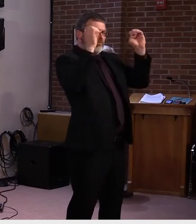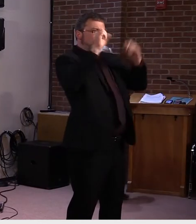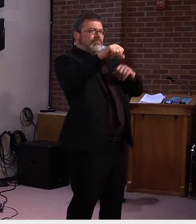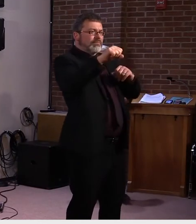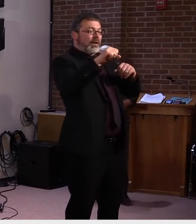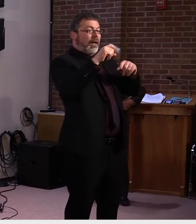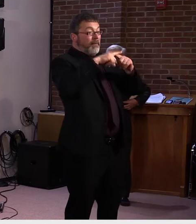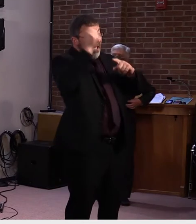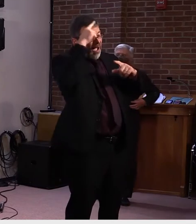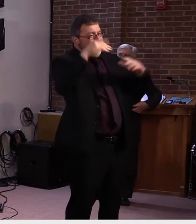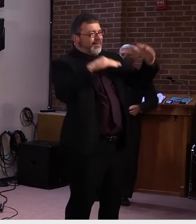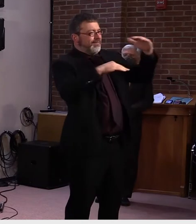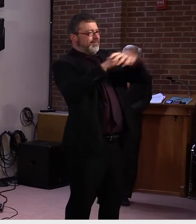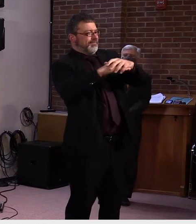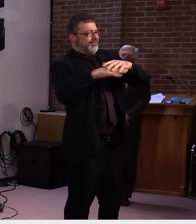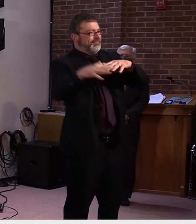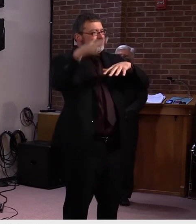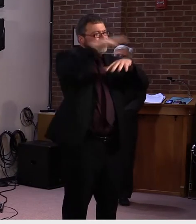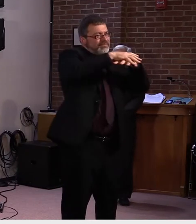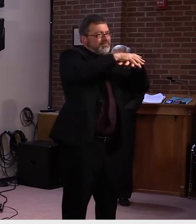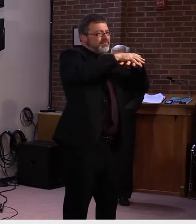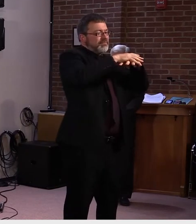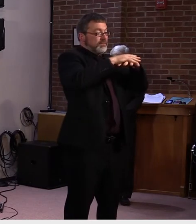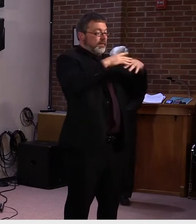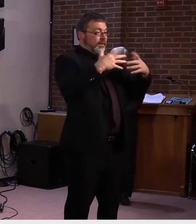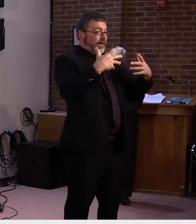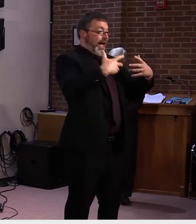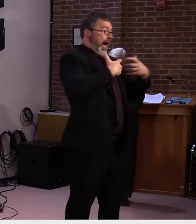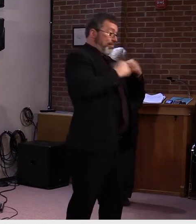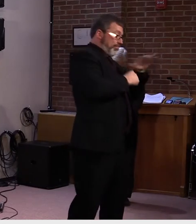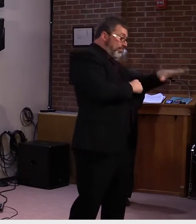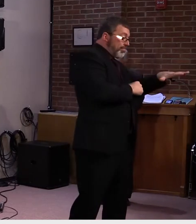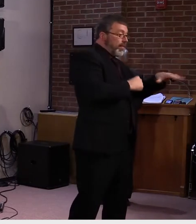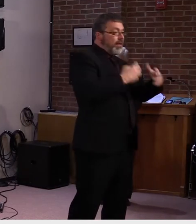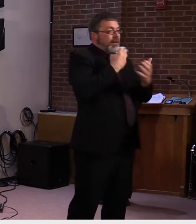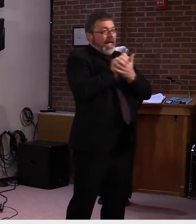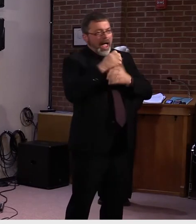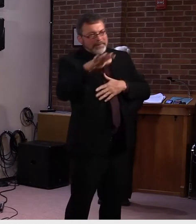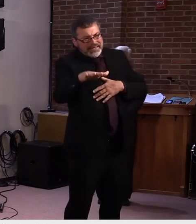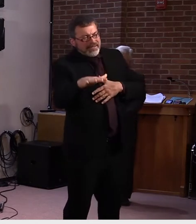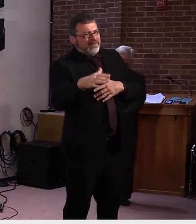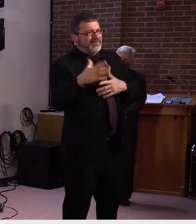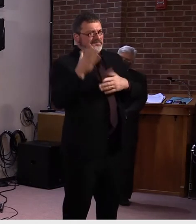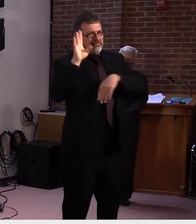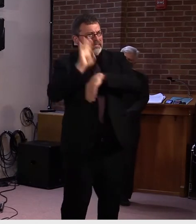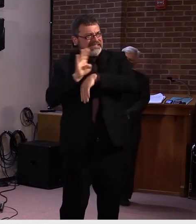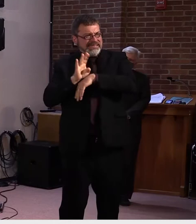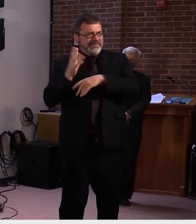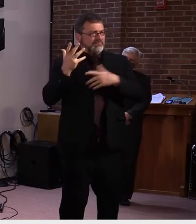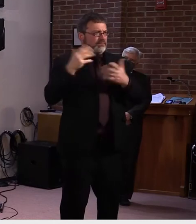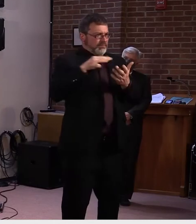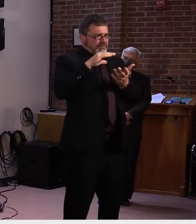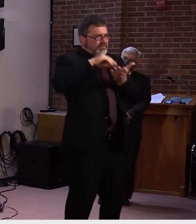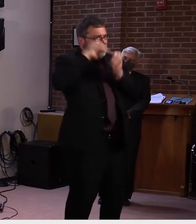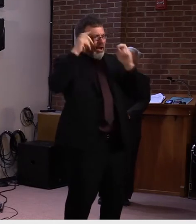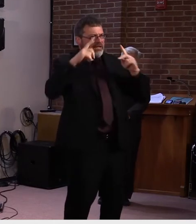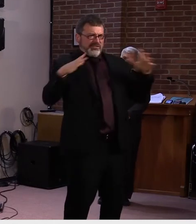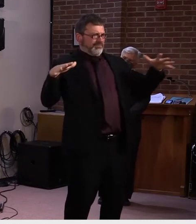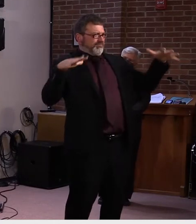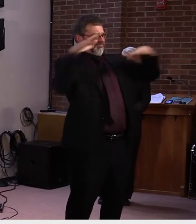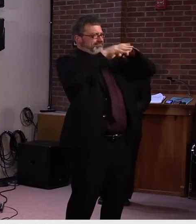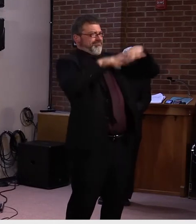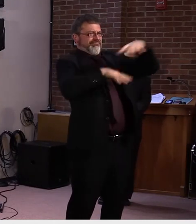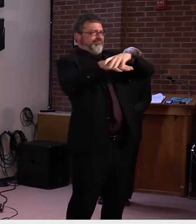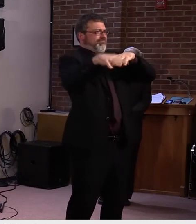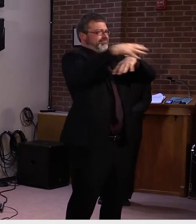I think, uh, I think we've used them judiciously, um, and, uh, and again, I have to say, I don't take it lightly. Uh,